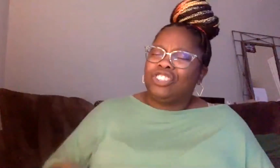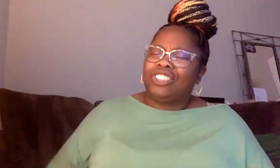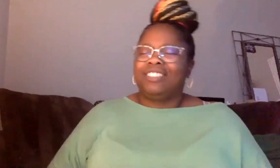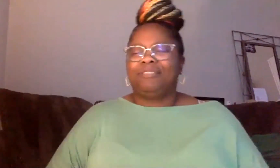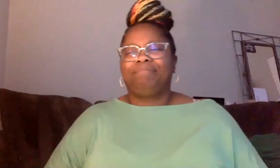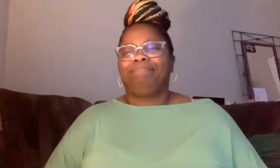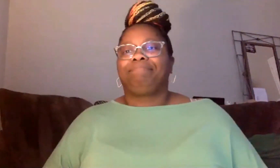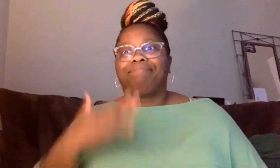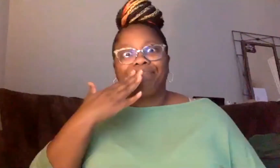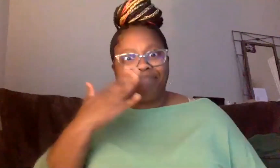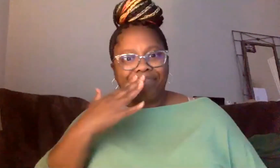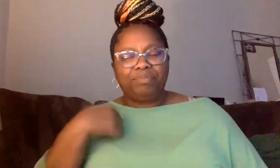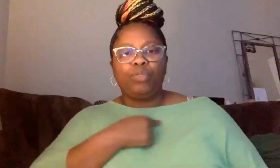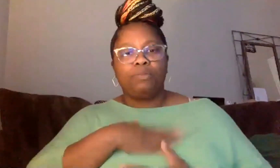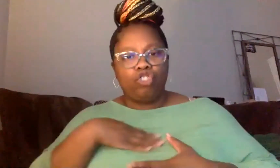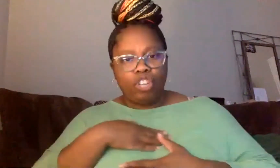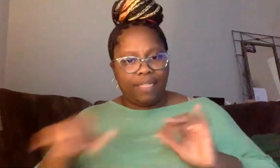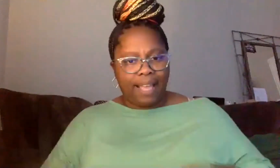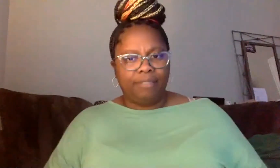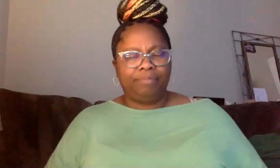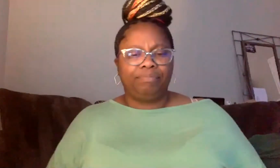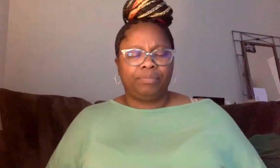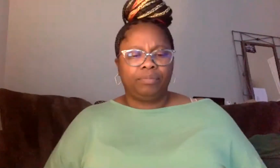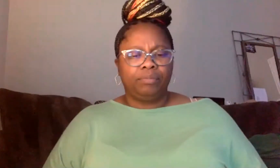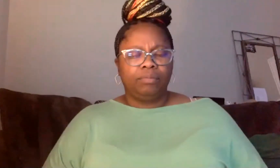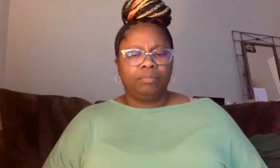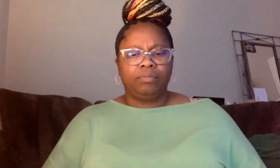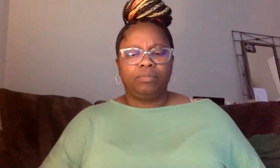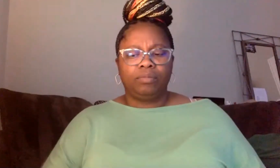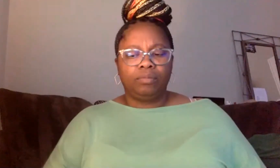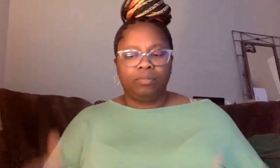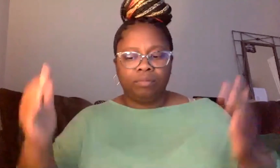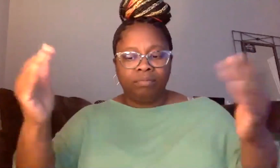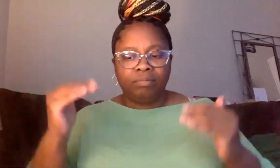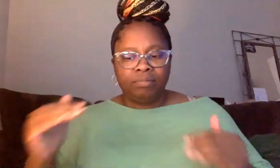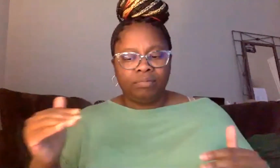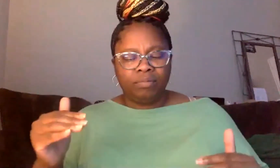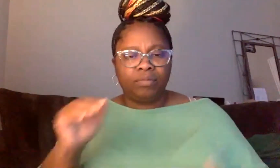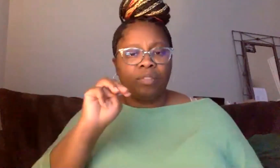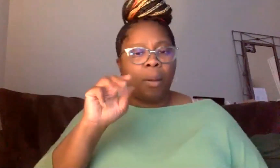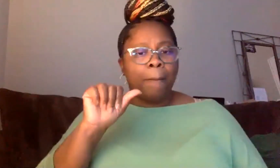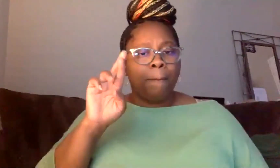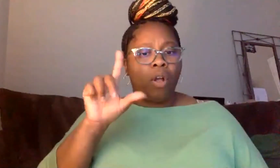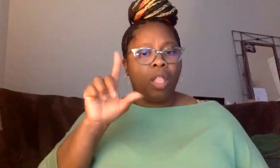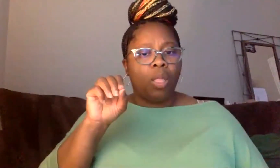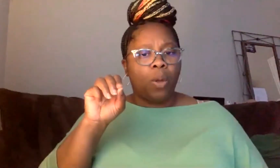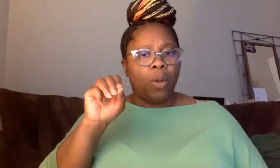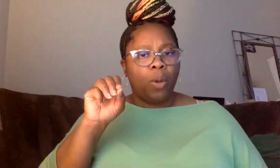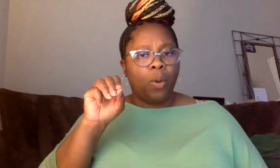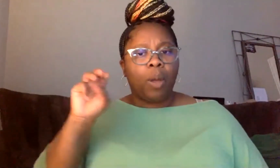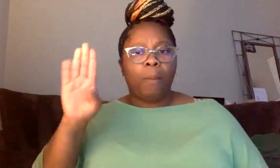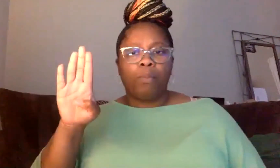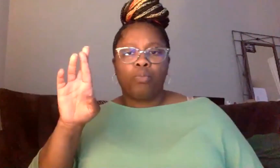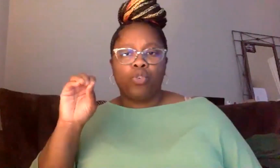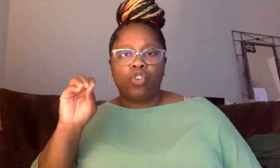Thank you, Cameron. We appreciate that. Yes. our next student speaker is Marlo Brooks. Marlo, are you there?